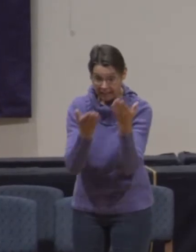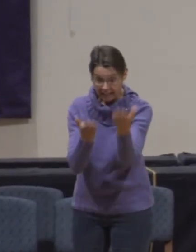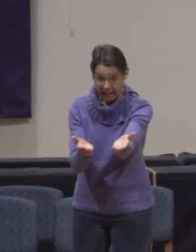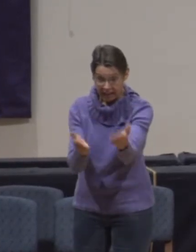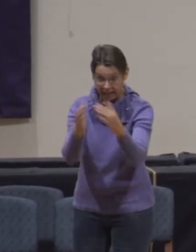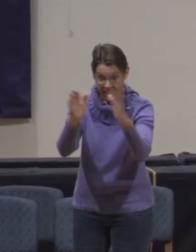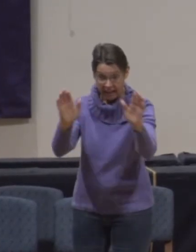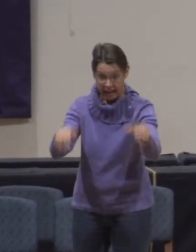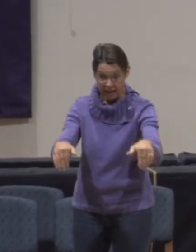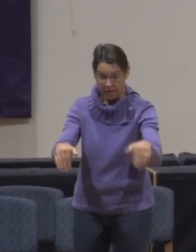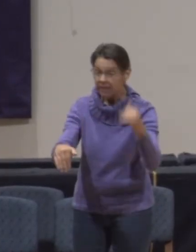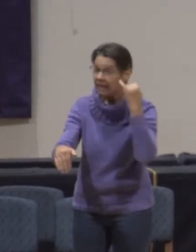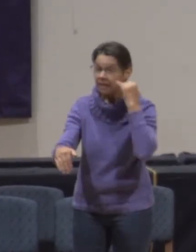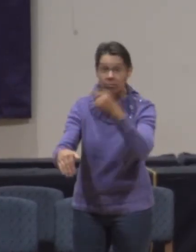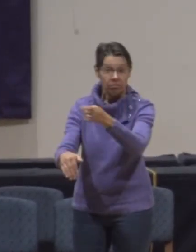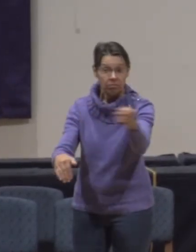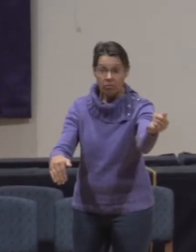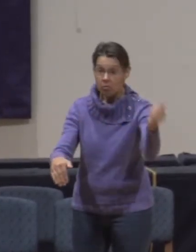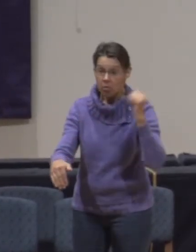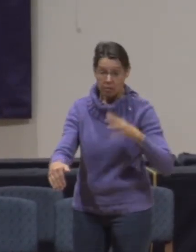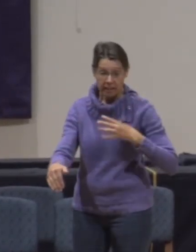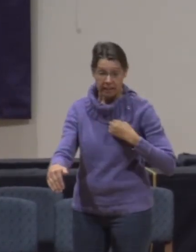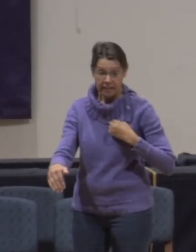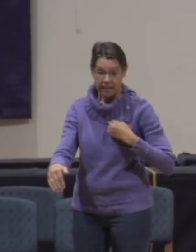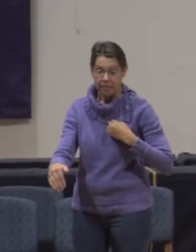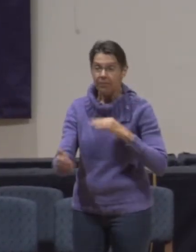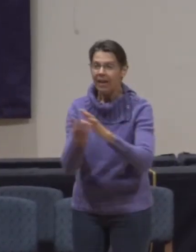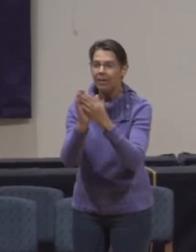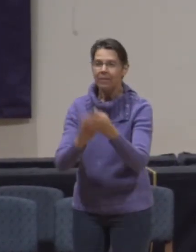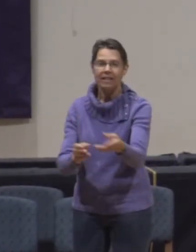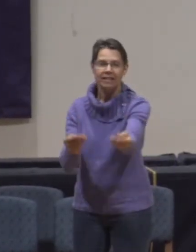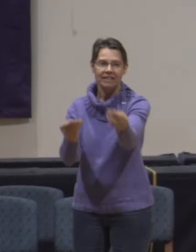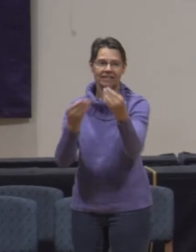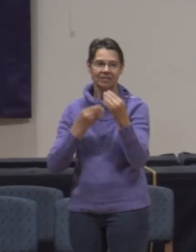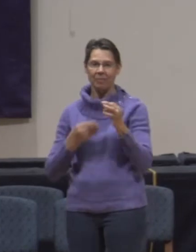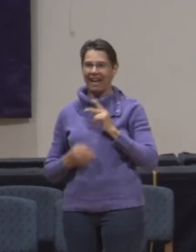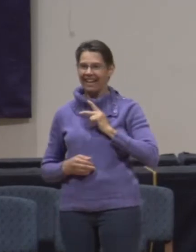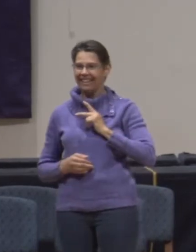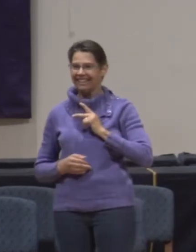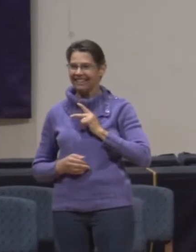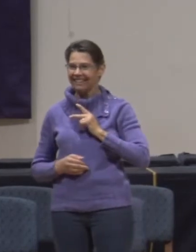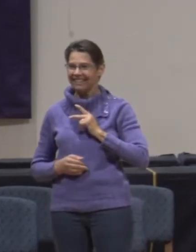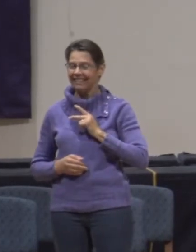that that peace will return to you. Well, for something to return to you, you have to have it in the first place.